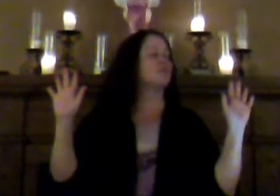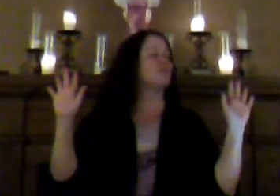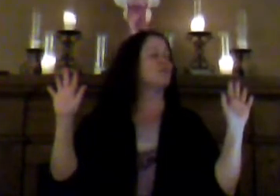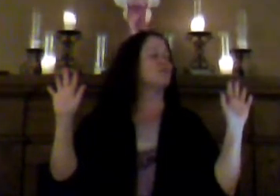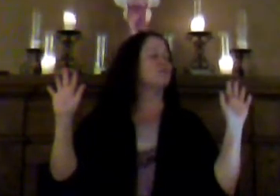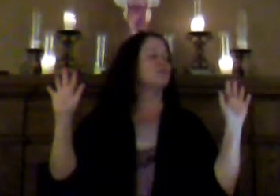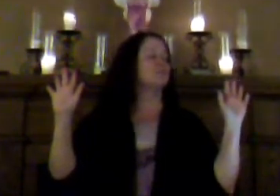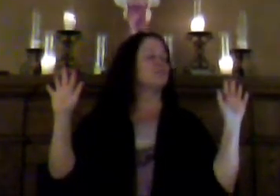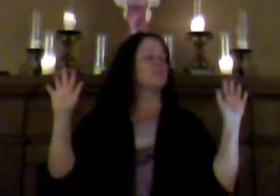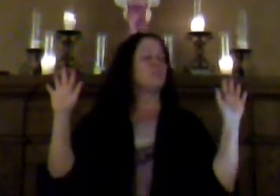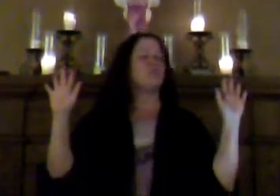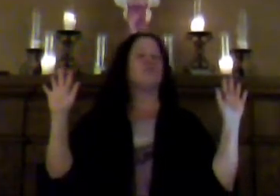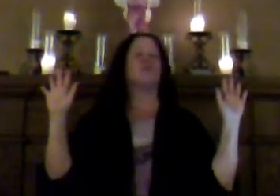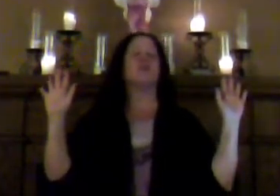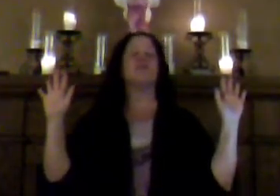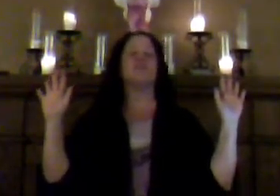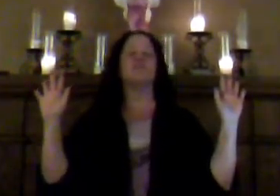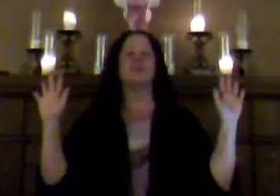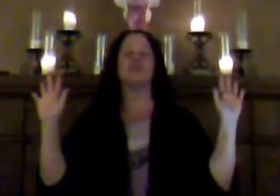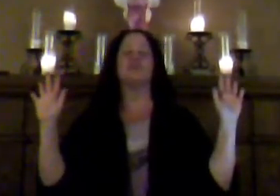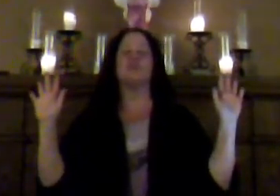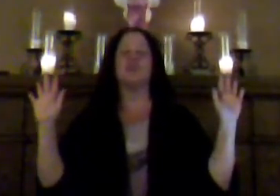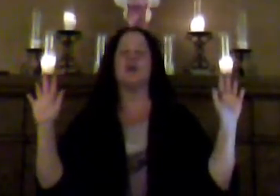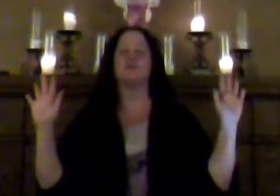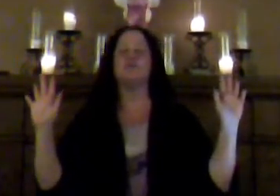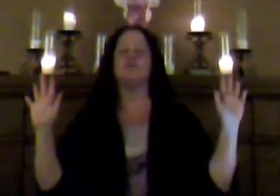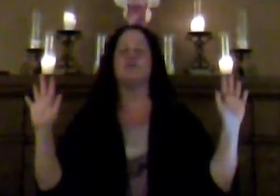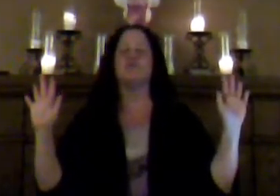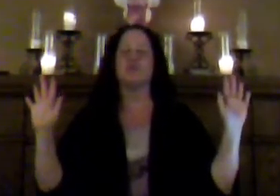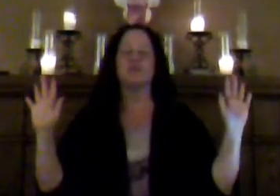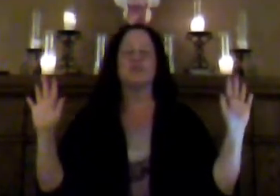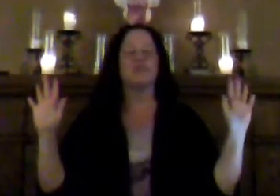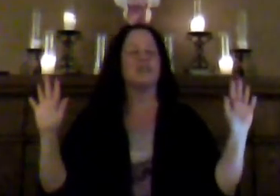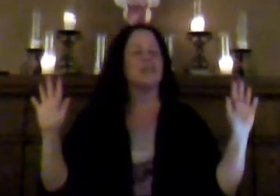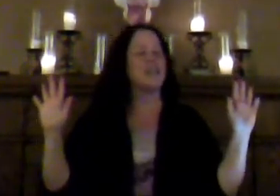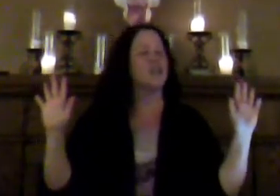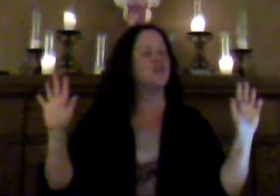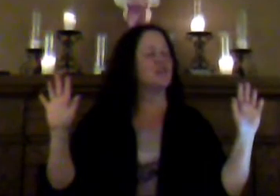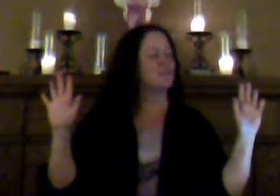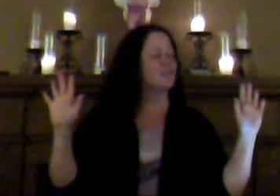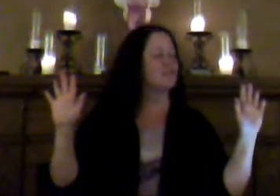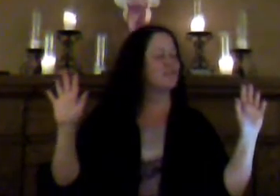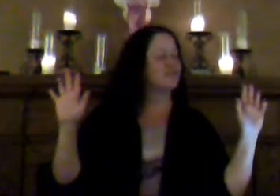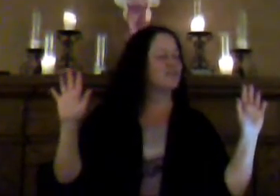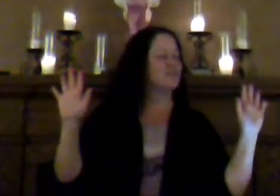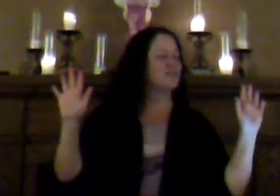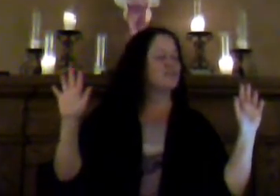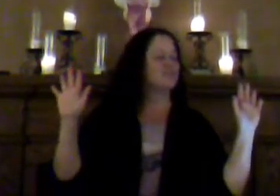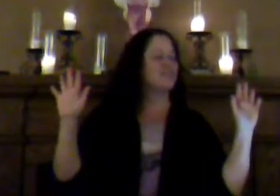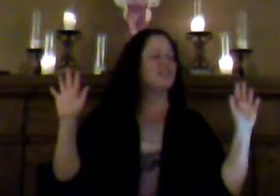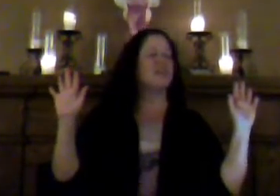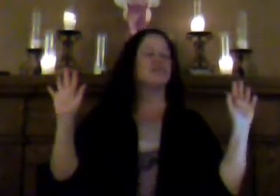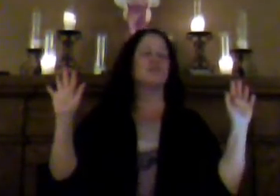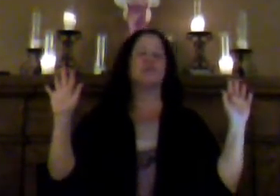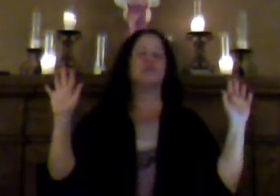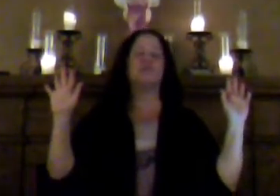room, for information becomes universal in nature. That is the beauty